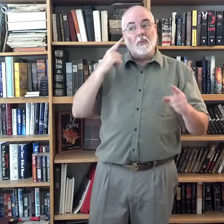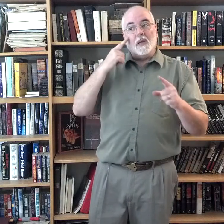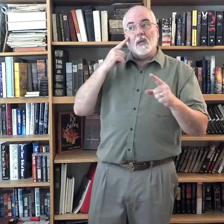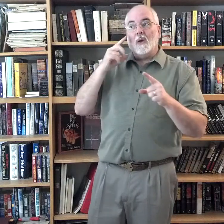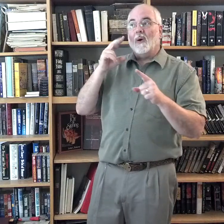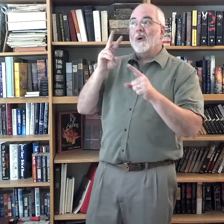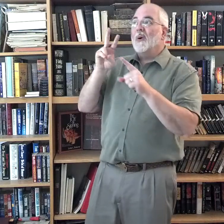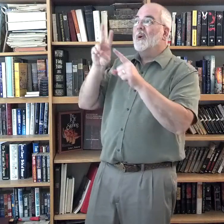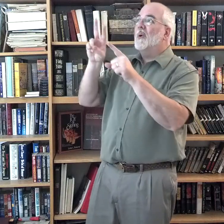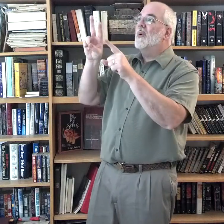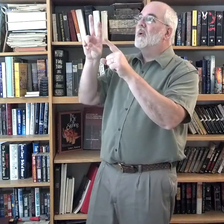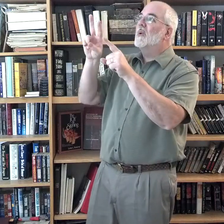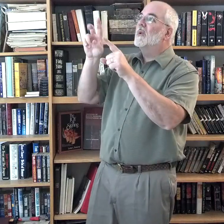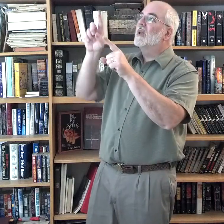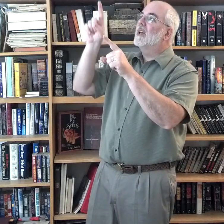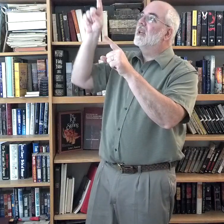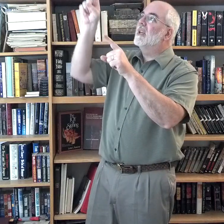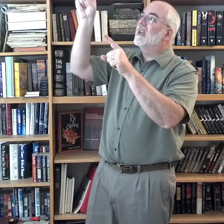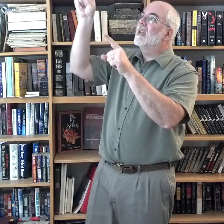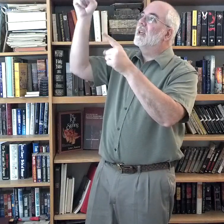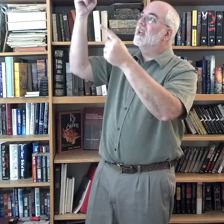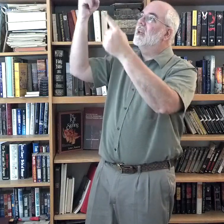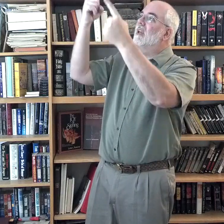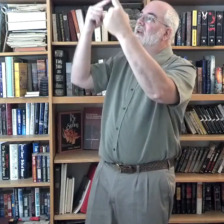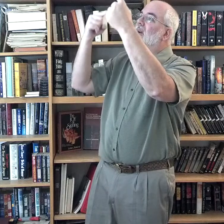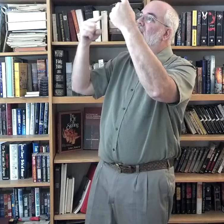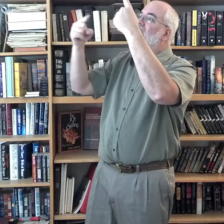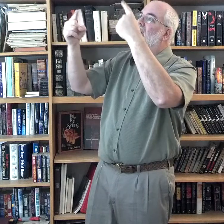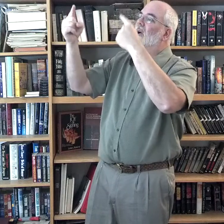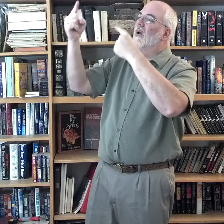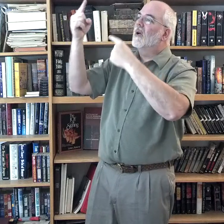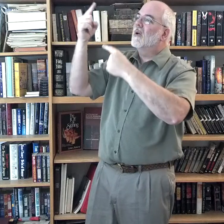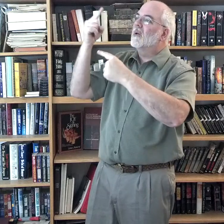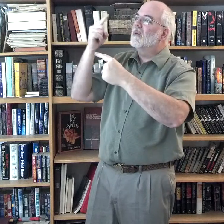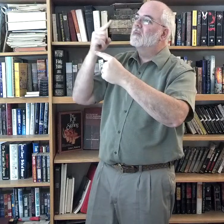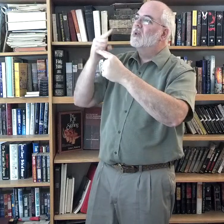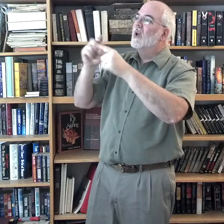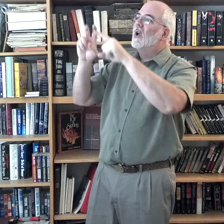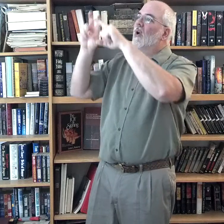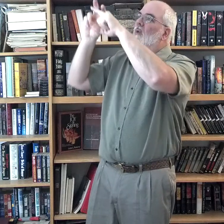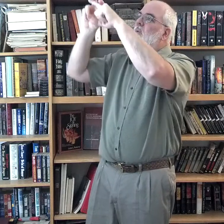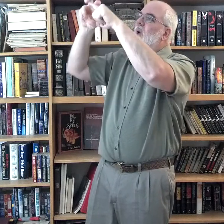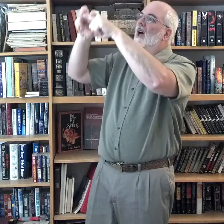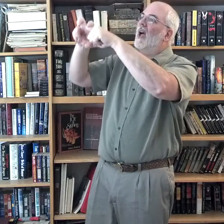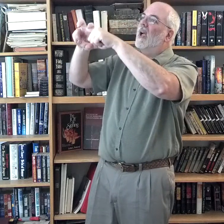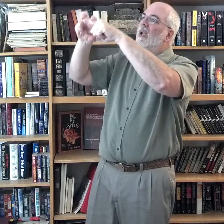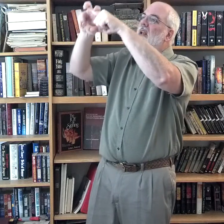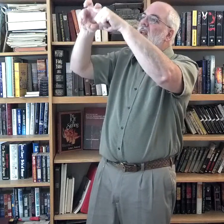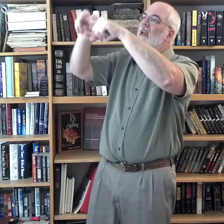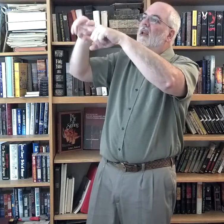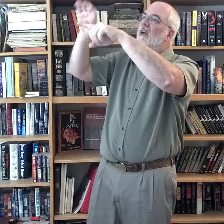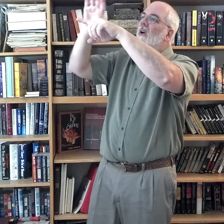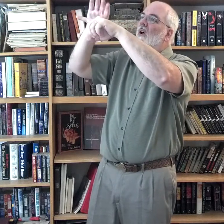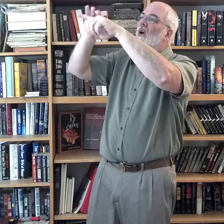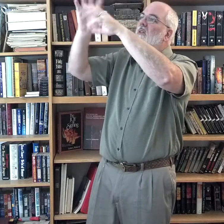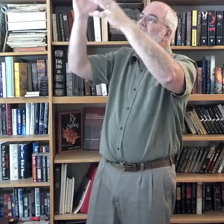Behold, he comes, riding on the